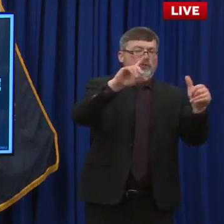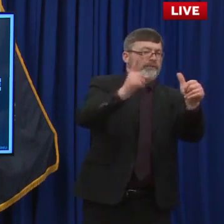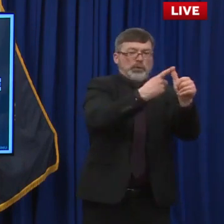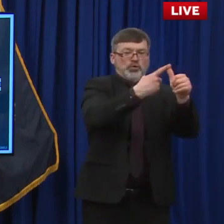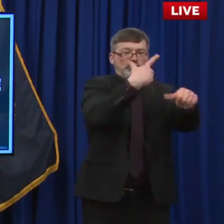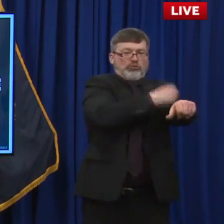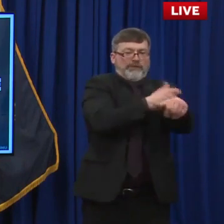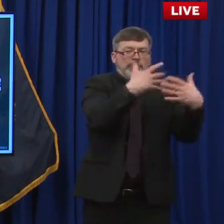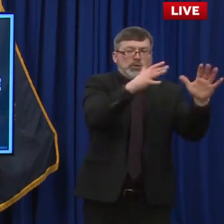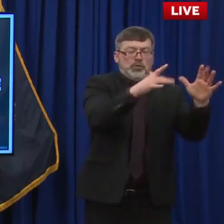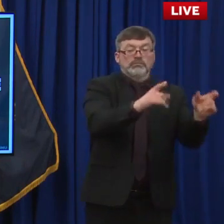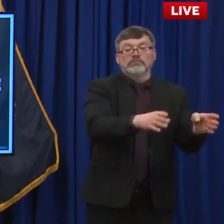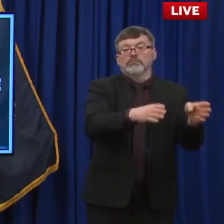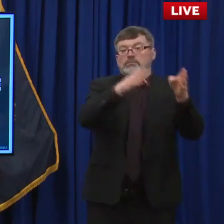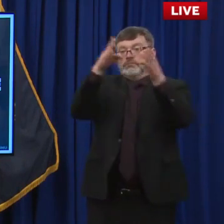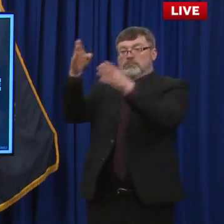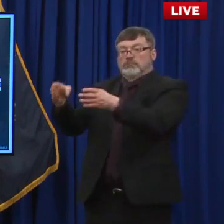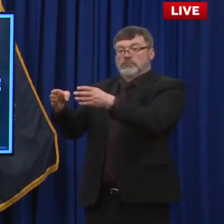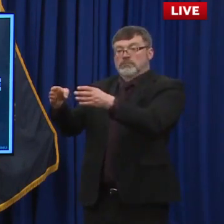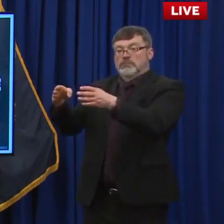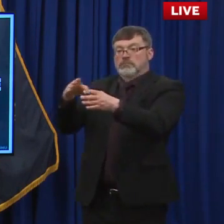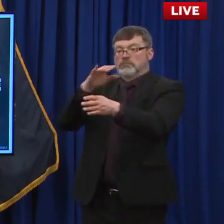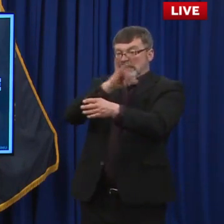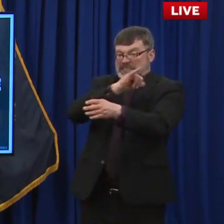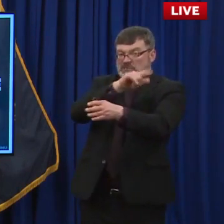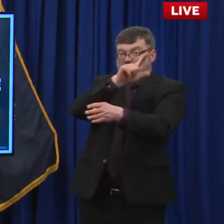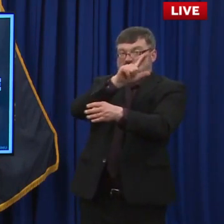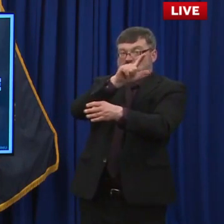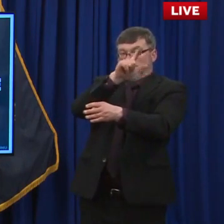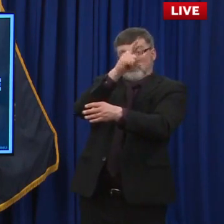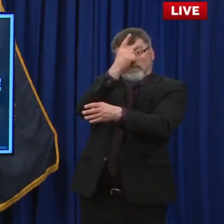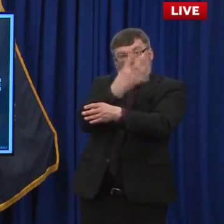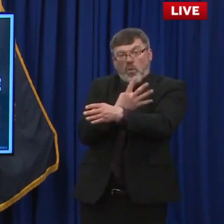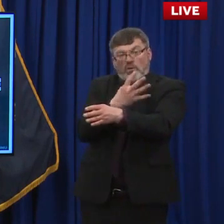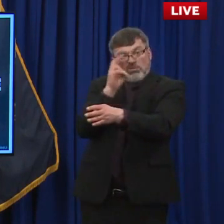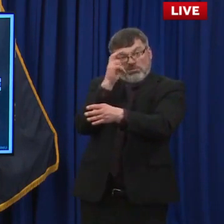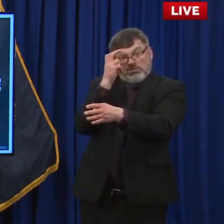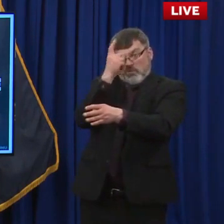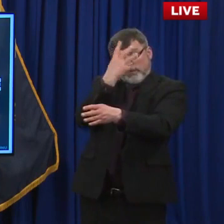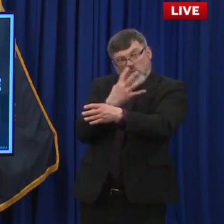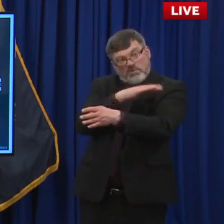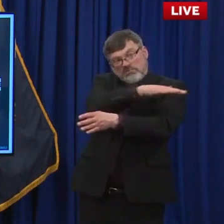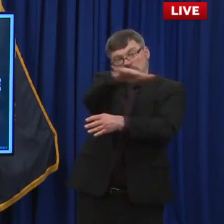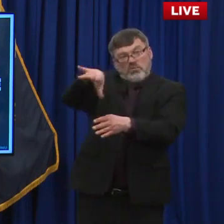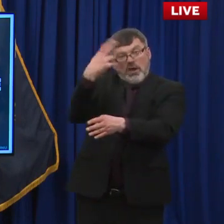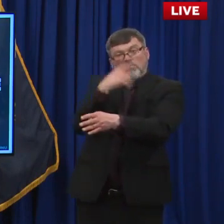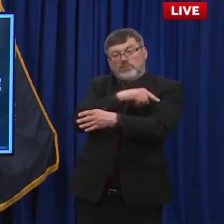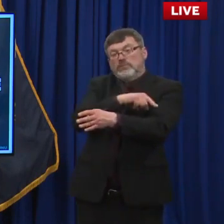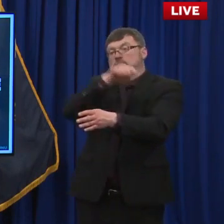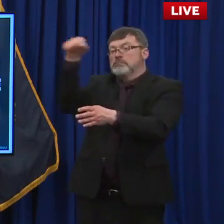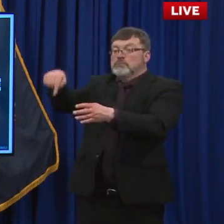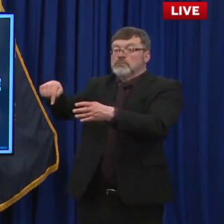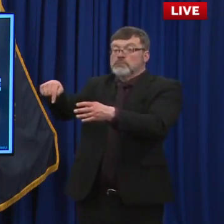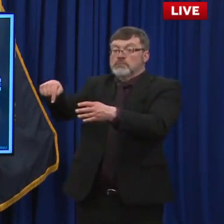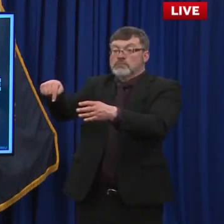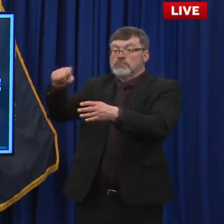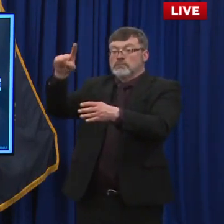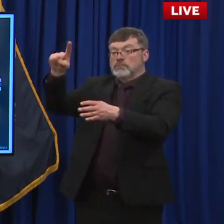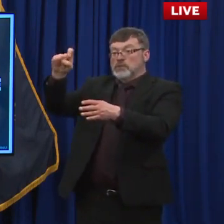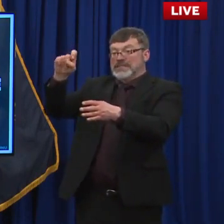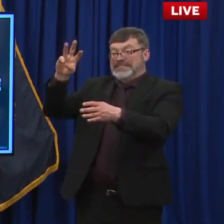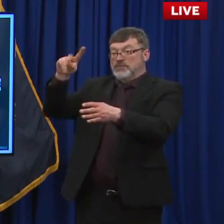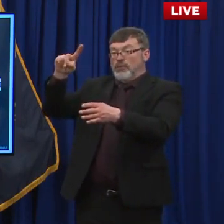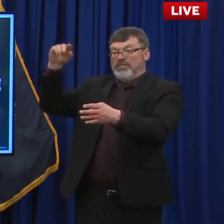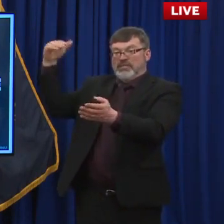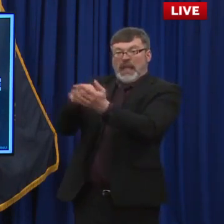vaccination series, which is 24% of New Hampshire's population. Of those 161,000 people have